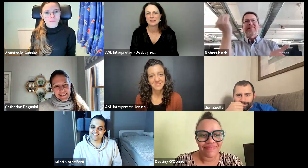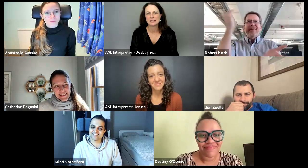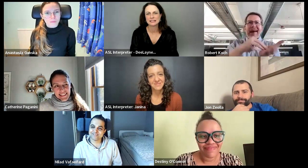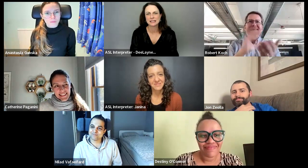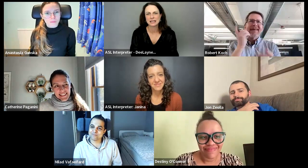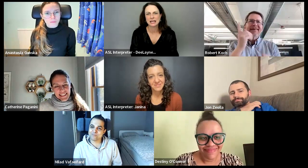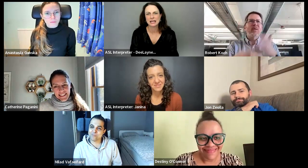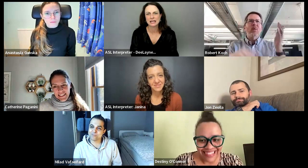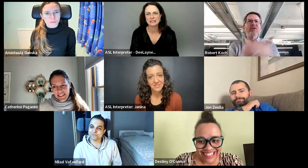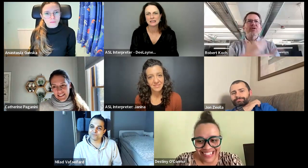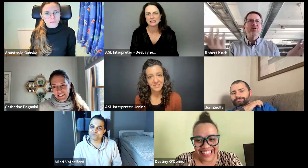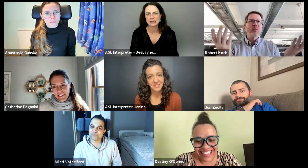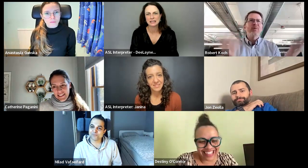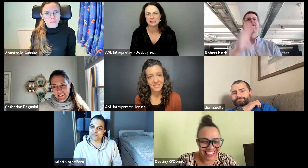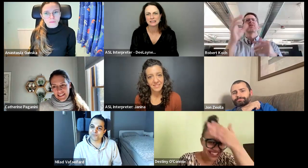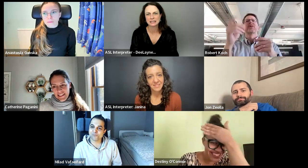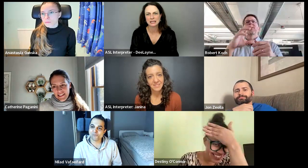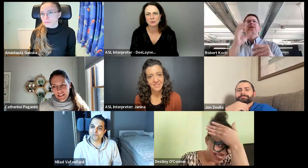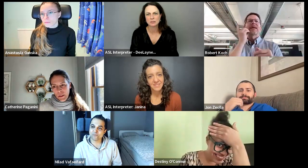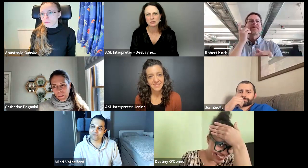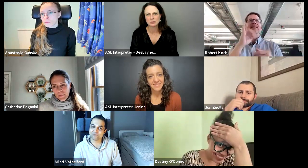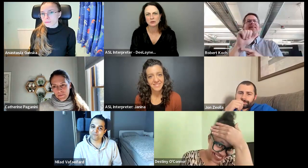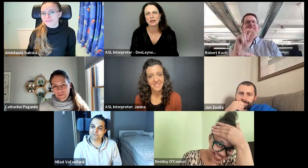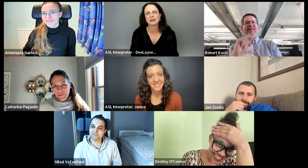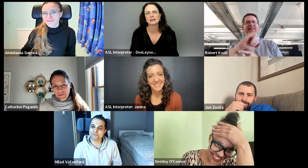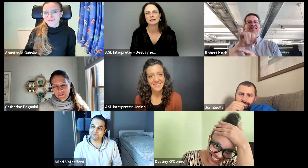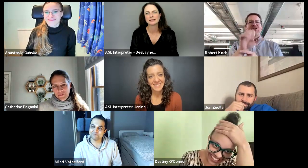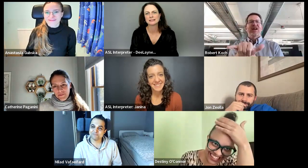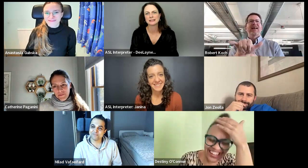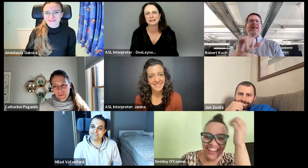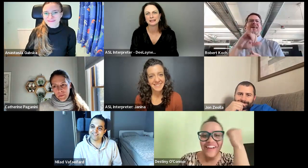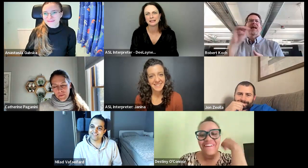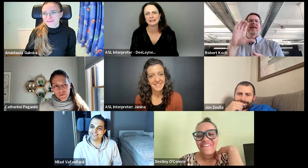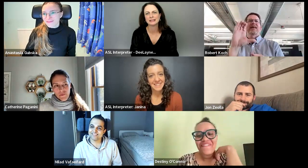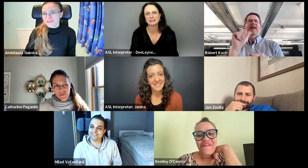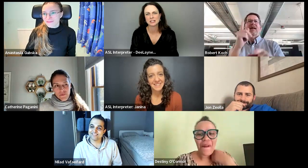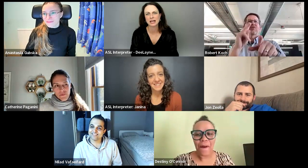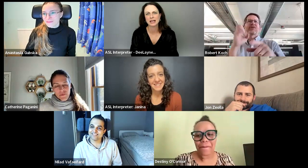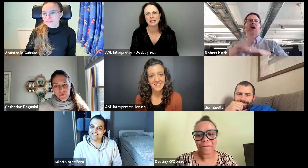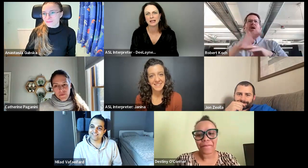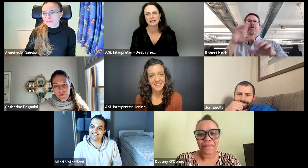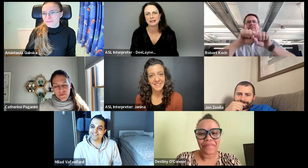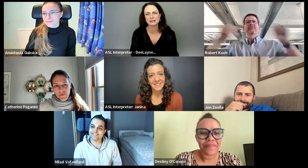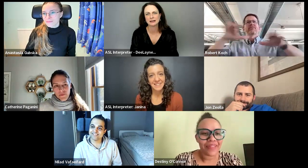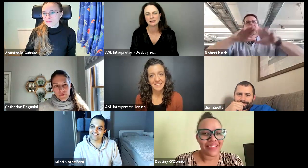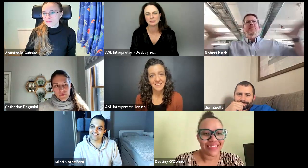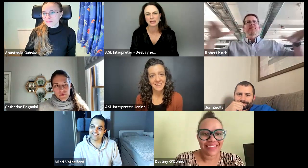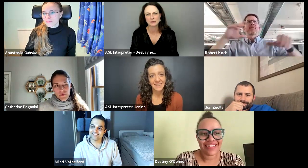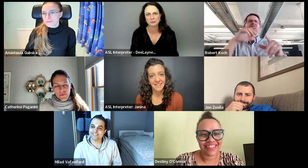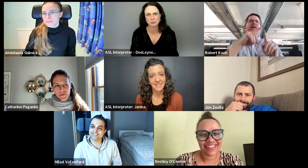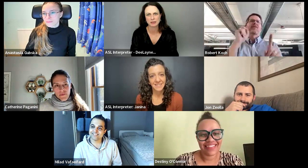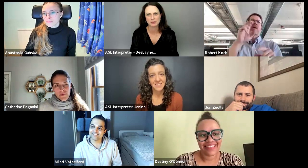And Destiny. And again, Destiny, what's new? And Destiny, Ian, and Jay, and